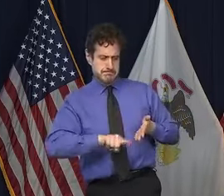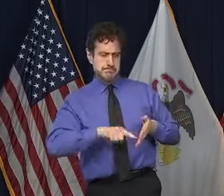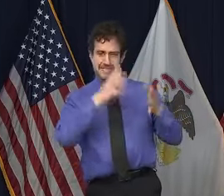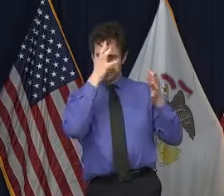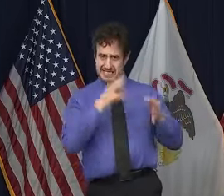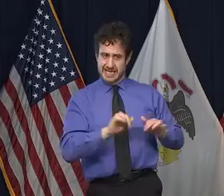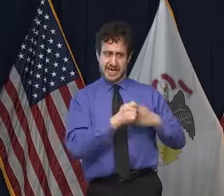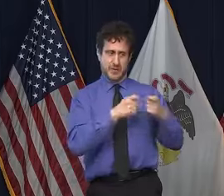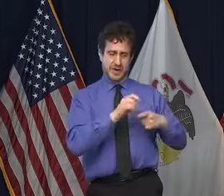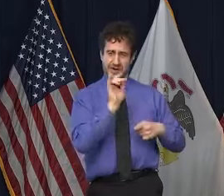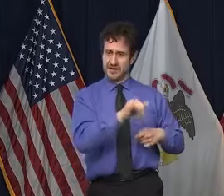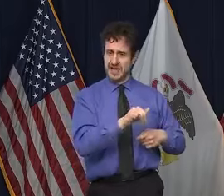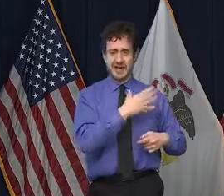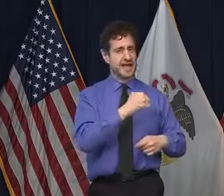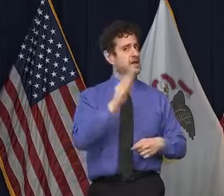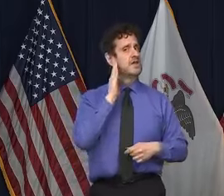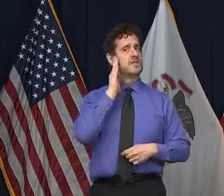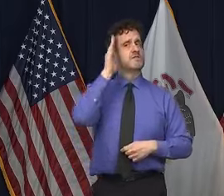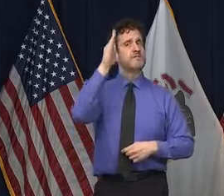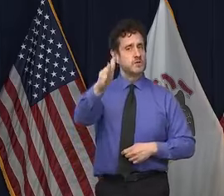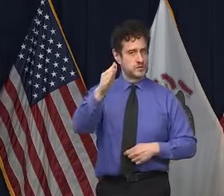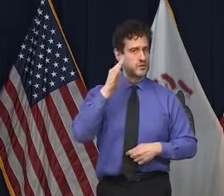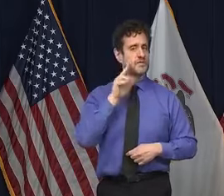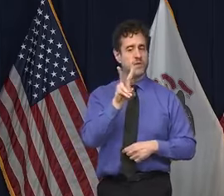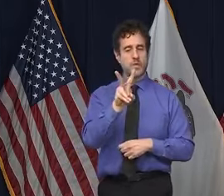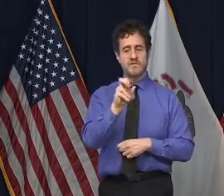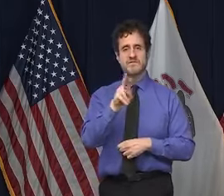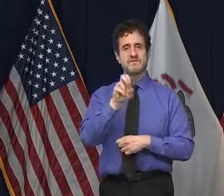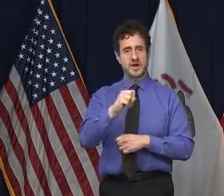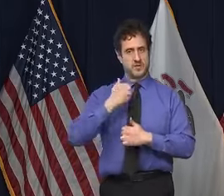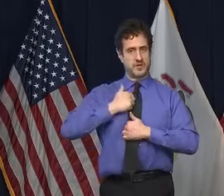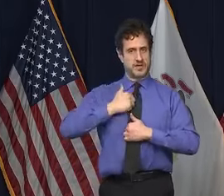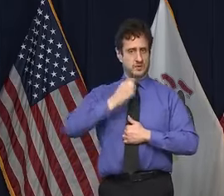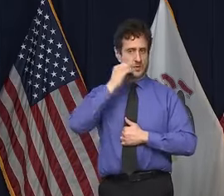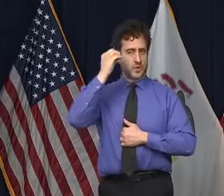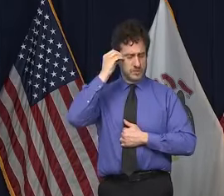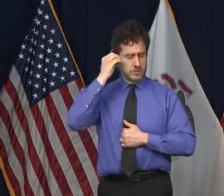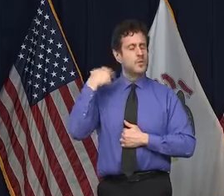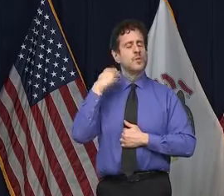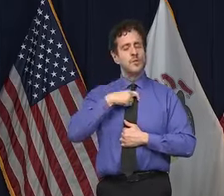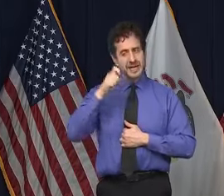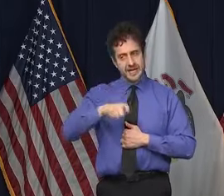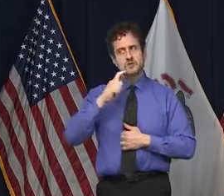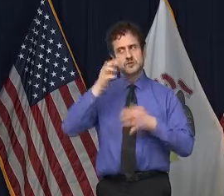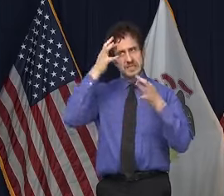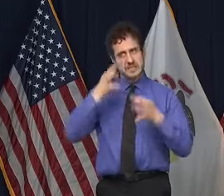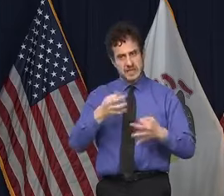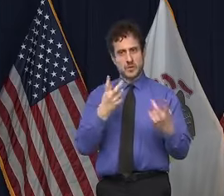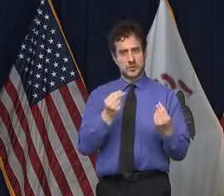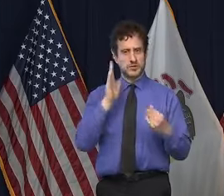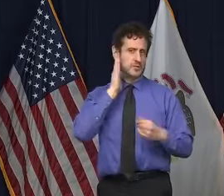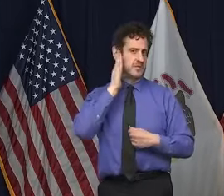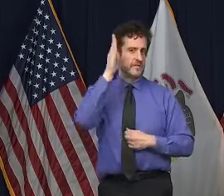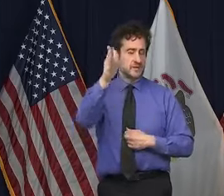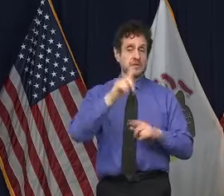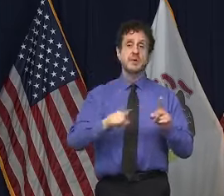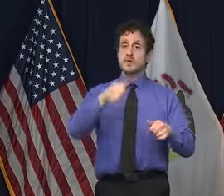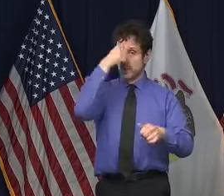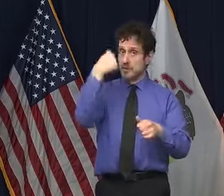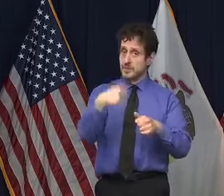that and what the future is of our veterans' homes. But I do want to remind you that, you know, we have